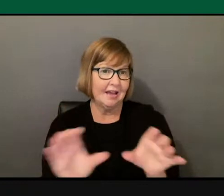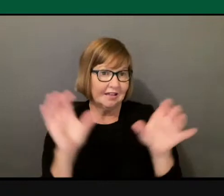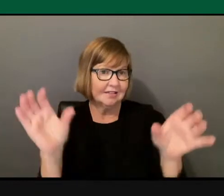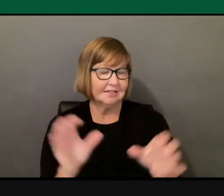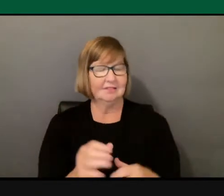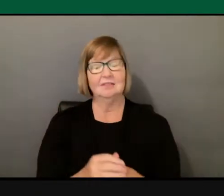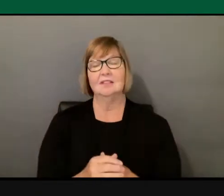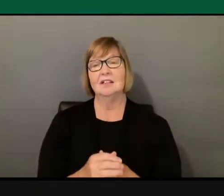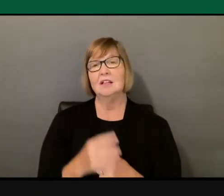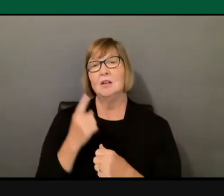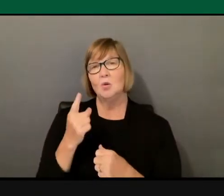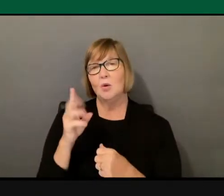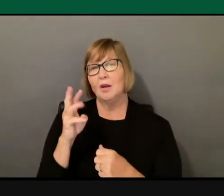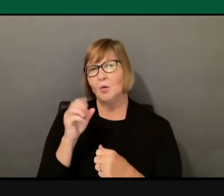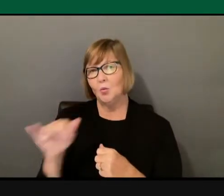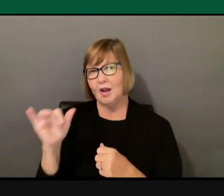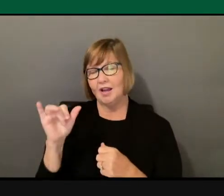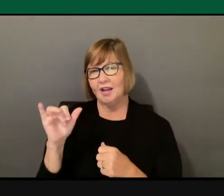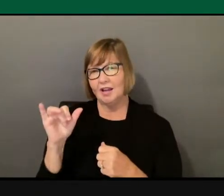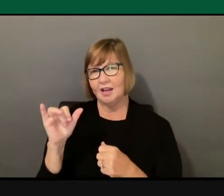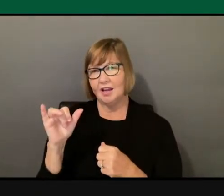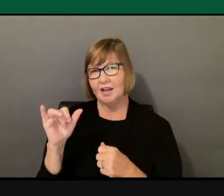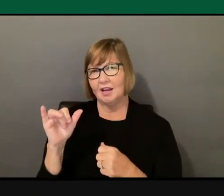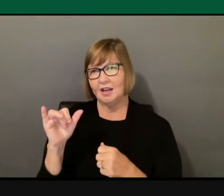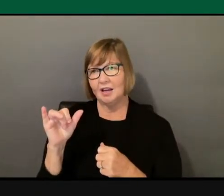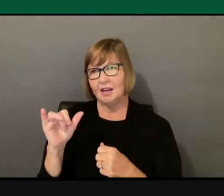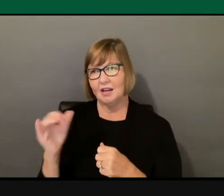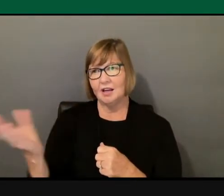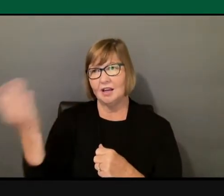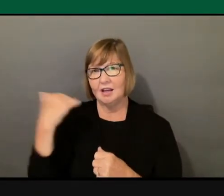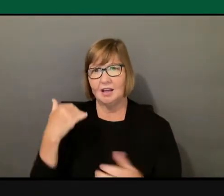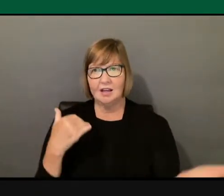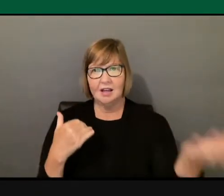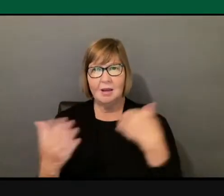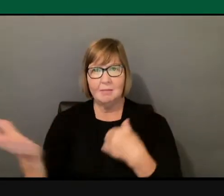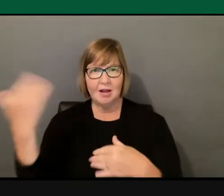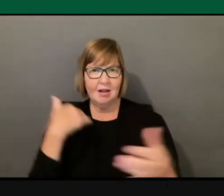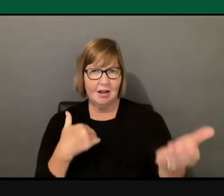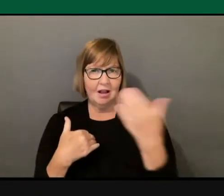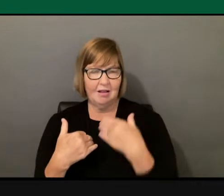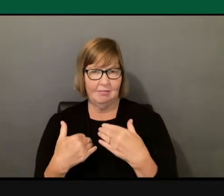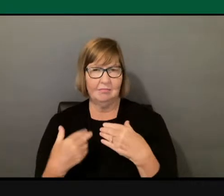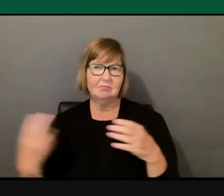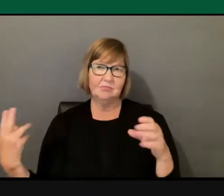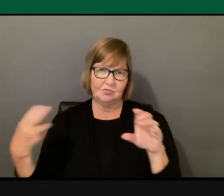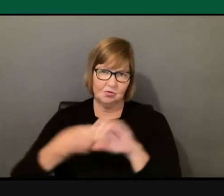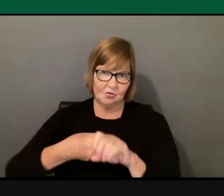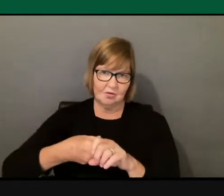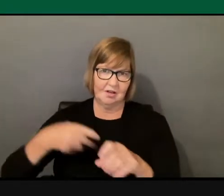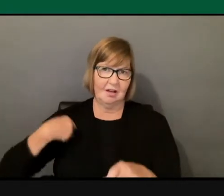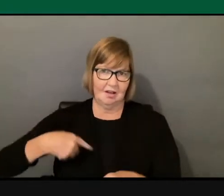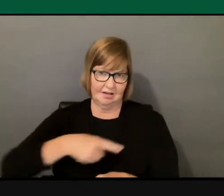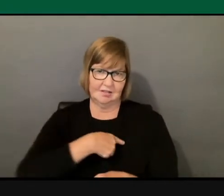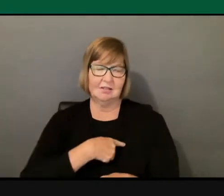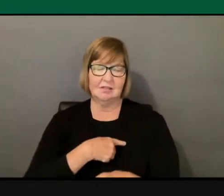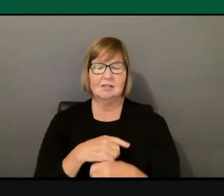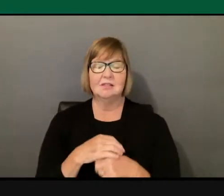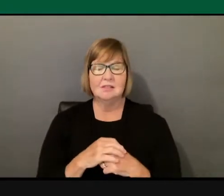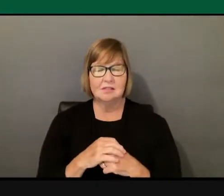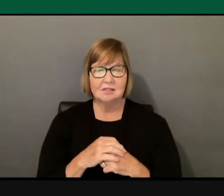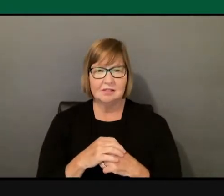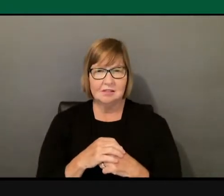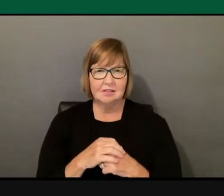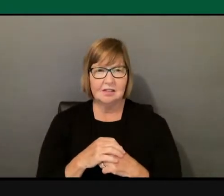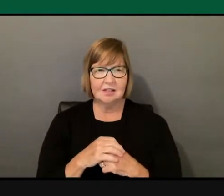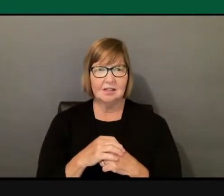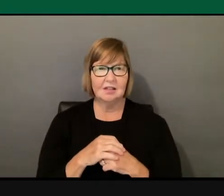is by calling you in to this work alongside us. So towards the end